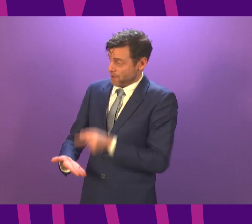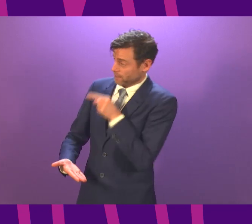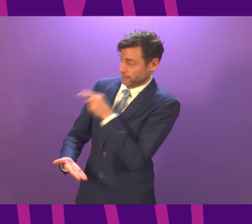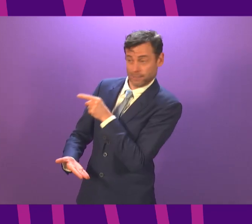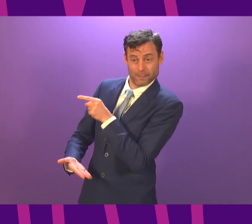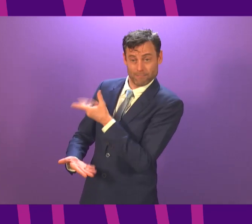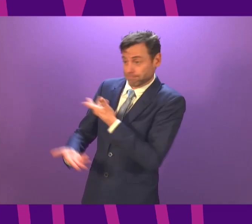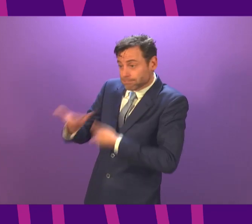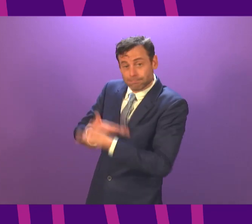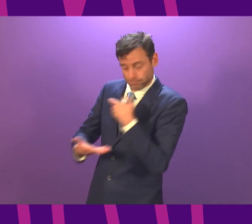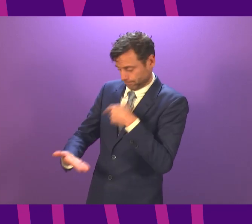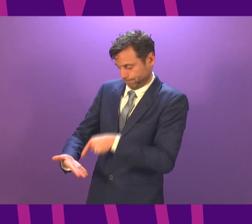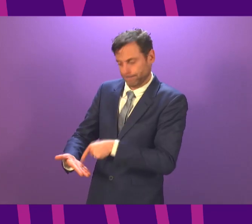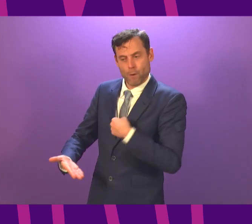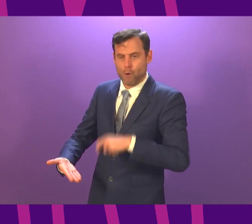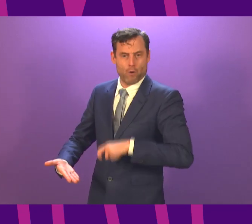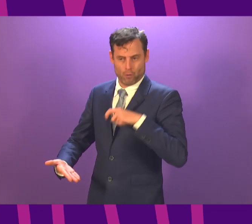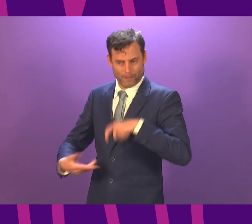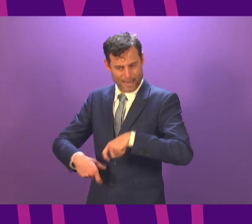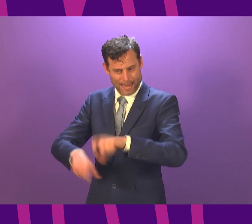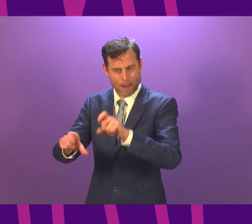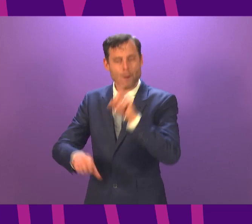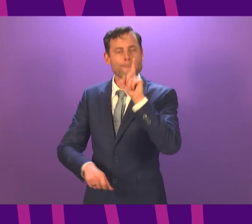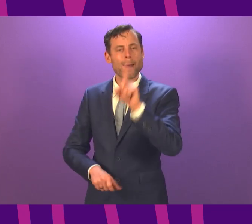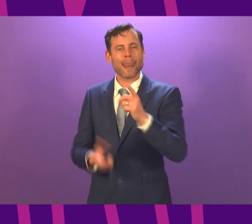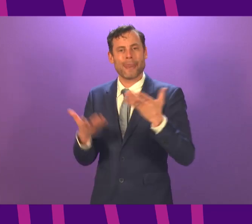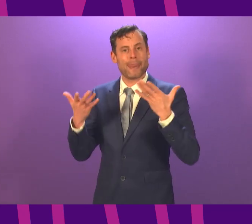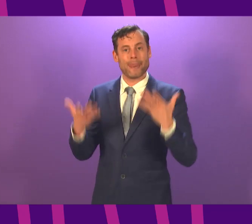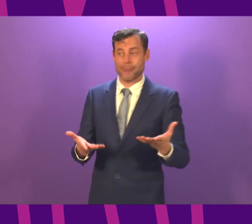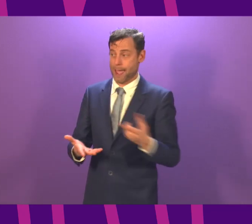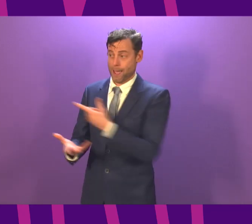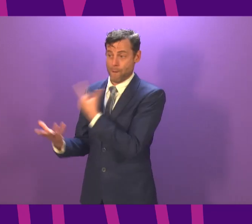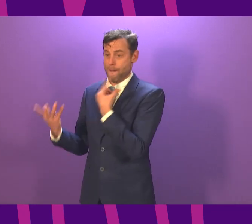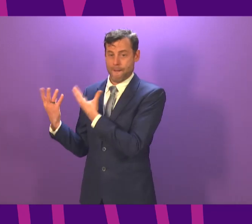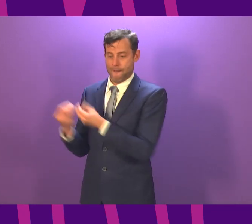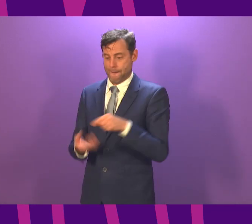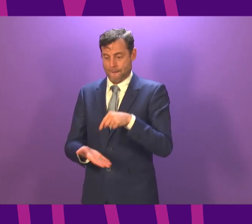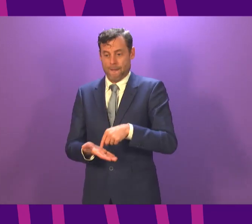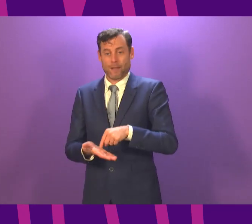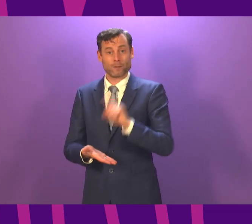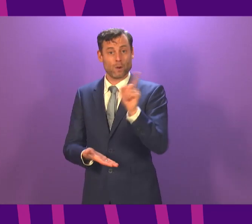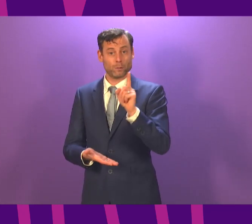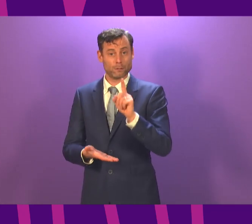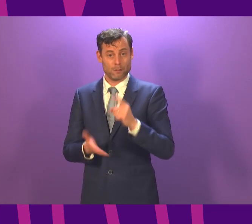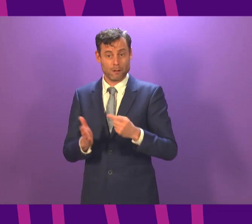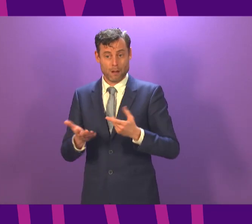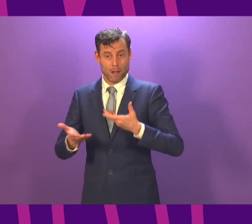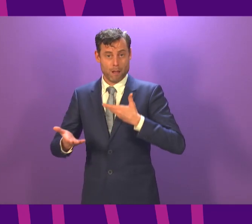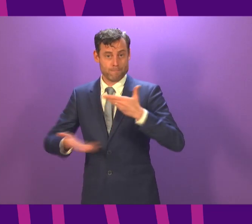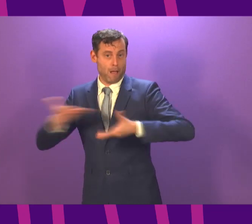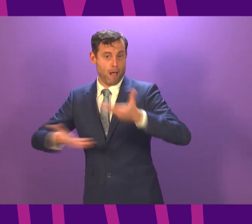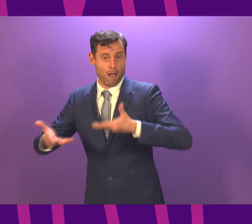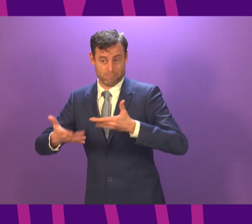moment in time for the two reasons I set out, the higher level of community transmission, and the uncertainty amongst the scientific community